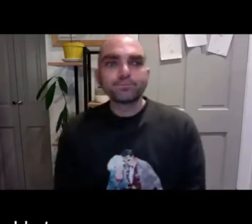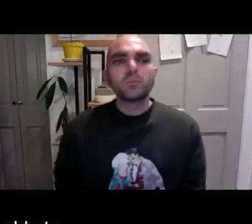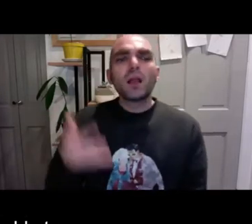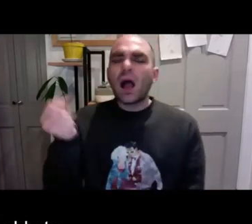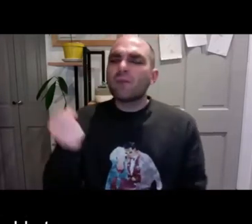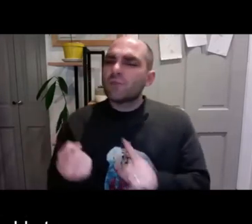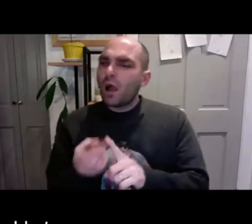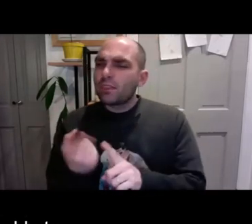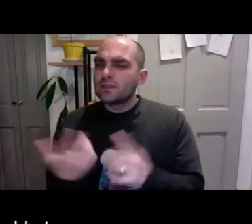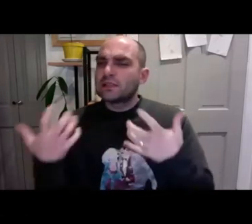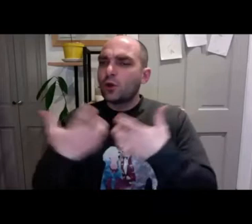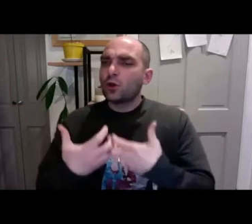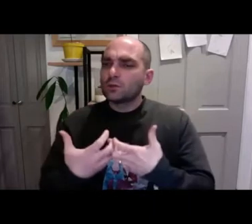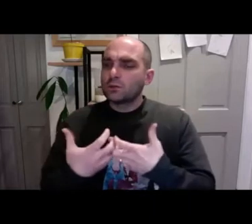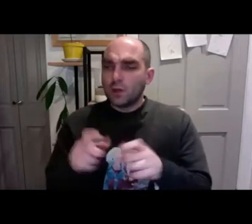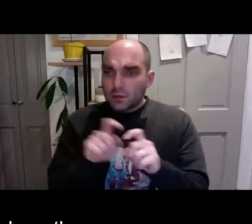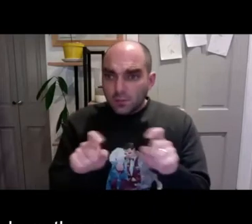myself in the film.